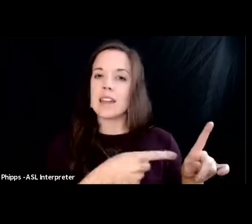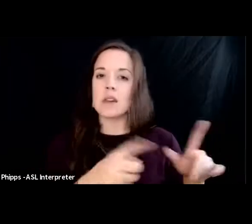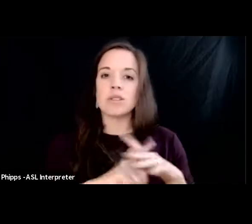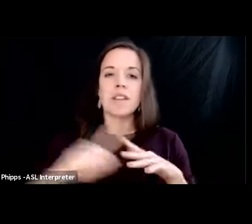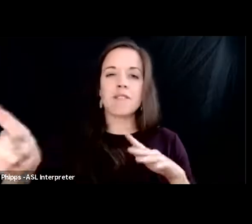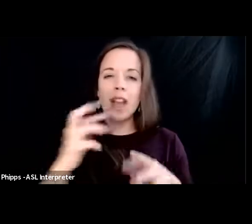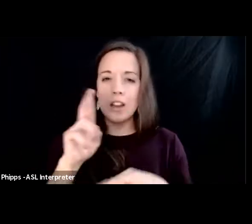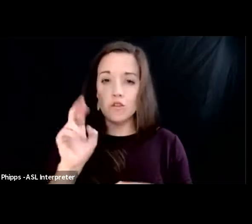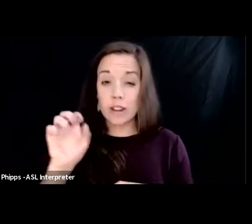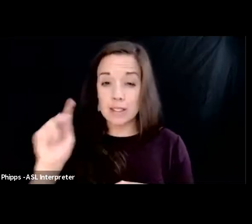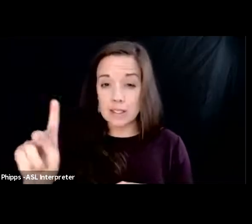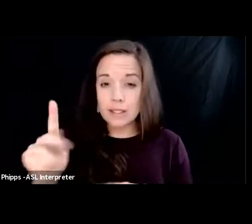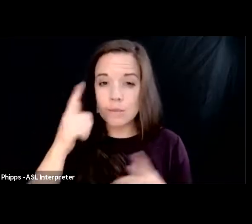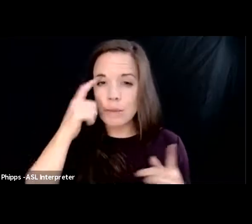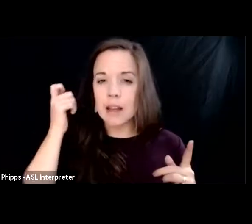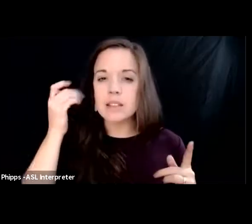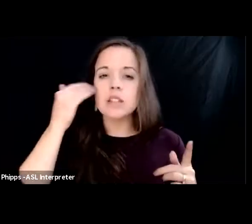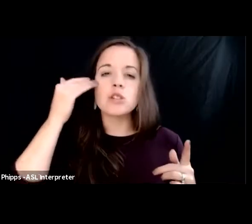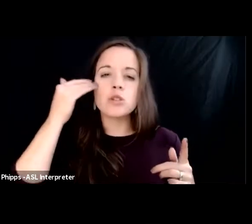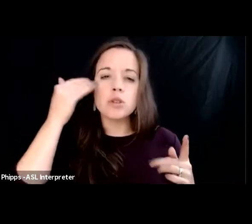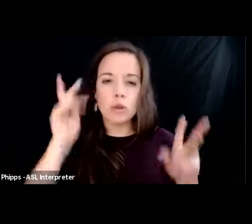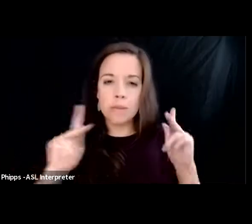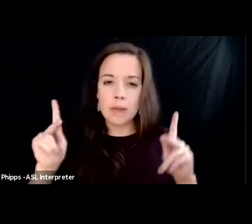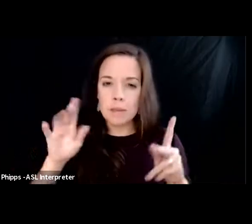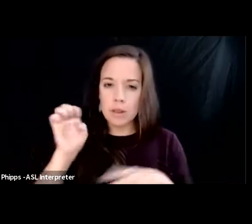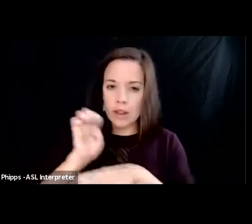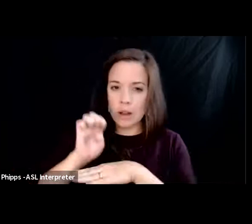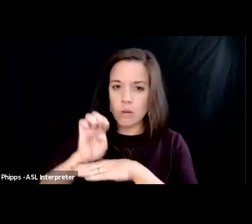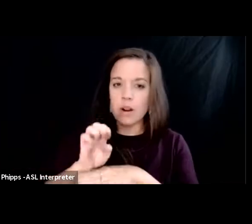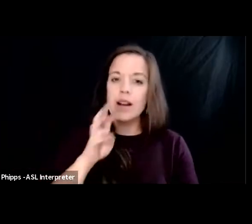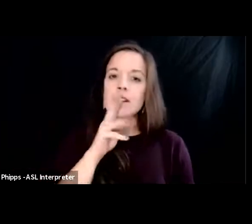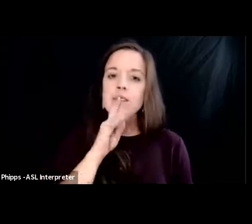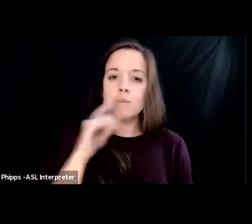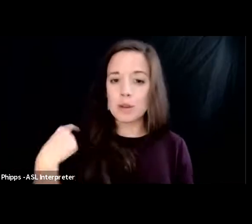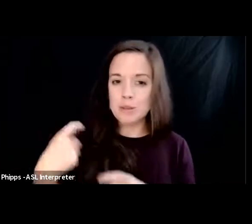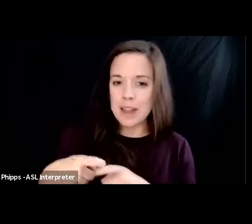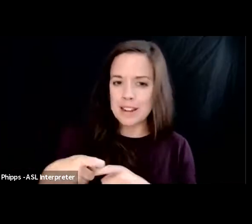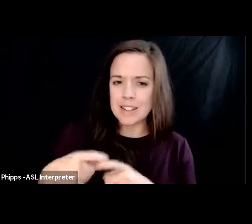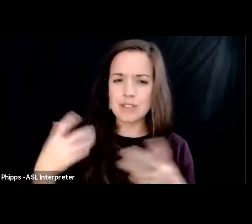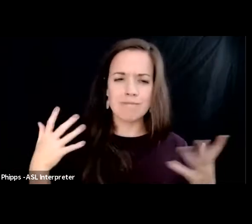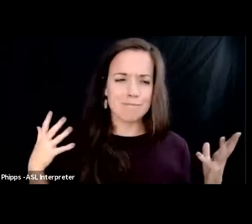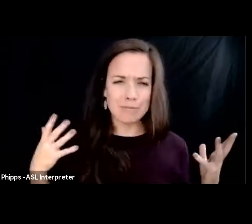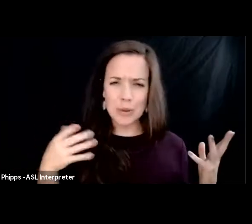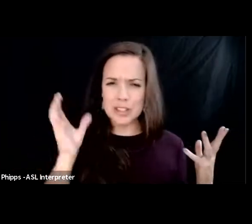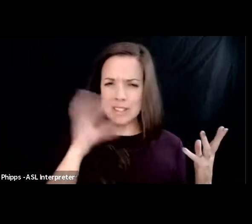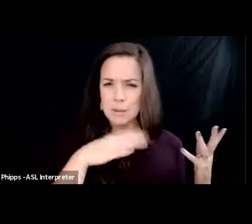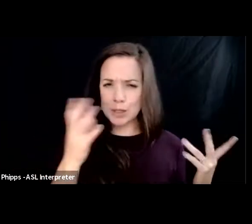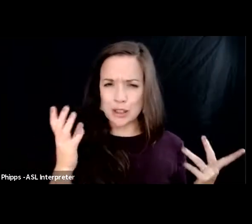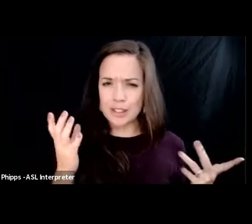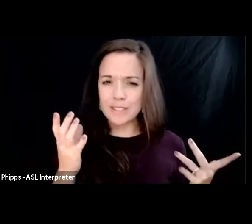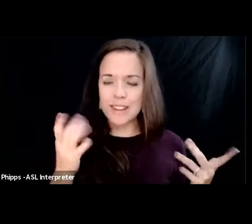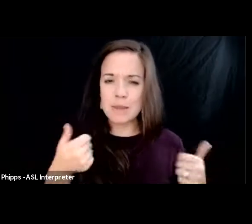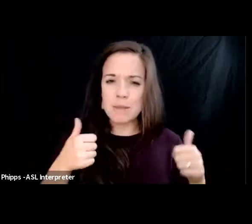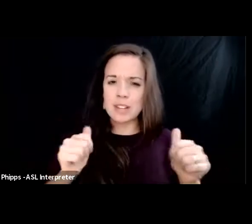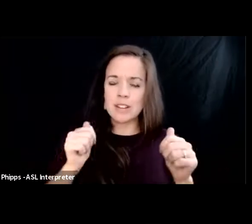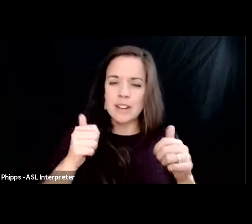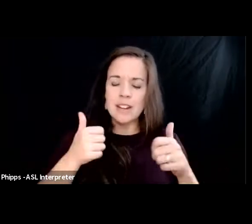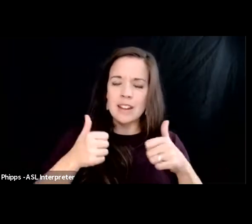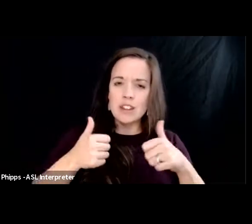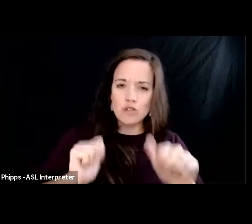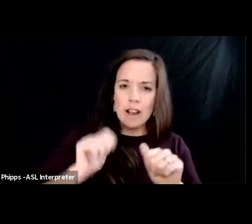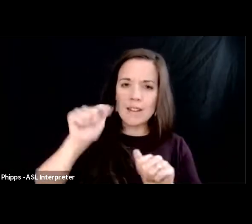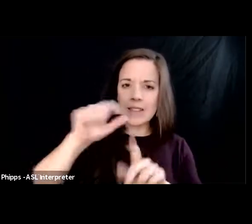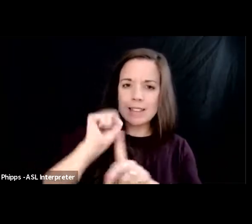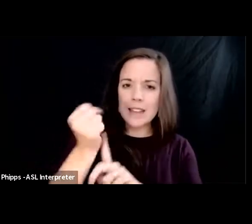risk because he knew people in ecuador and spoke spanish which is absurd on its face he had been trying this case at this point